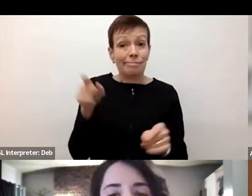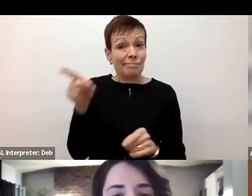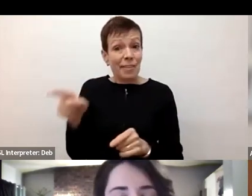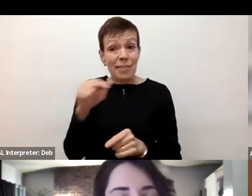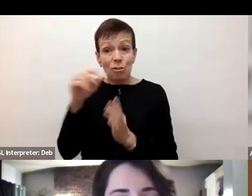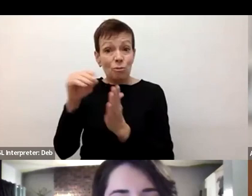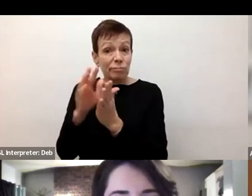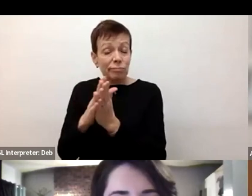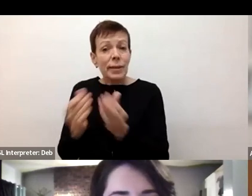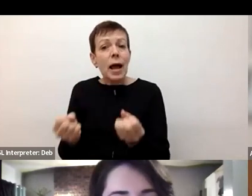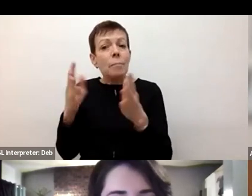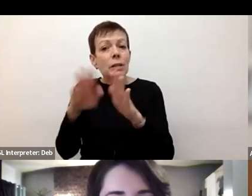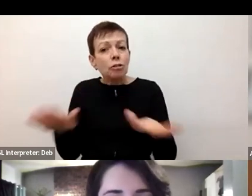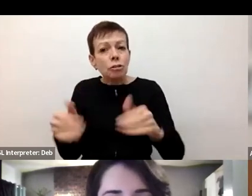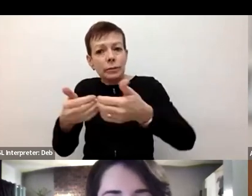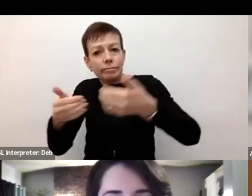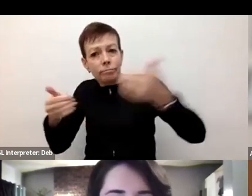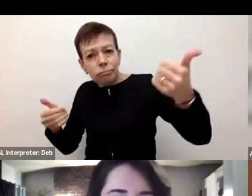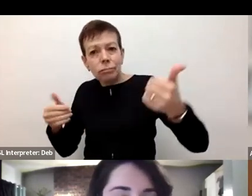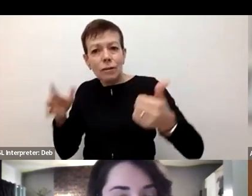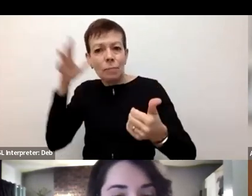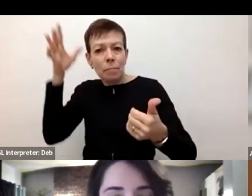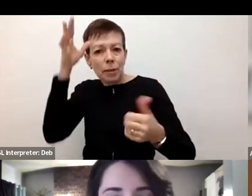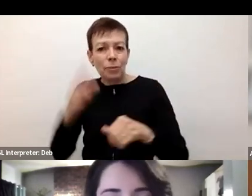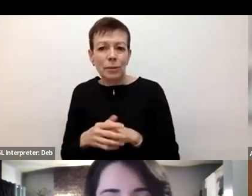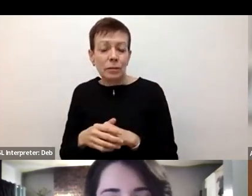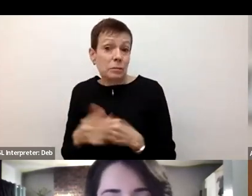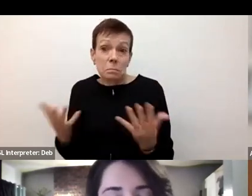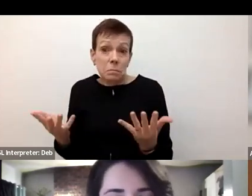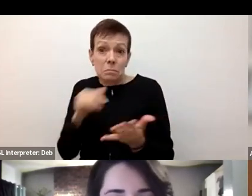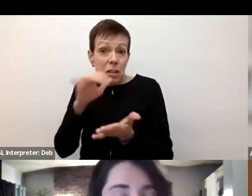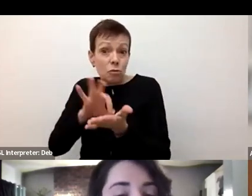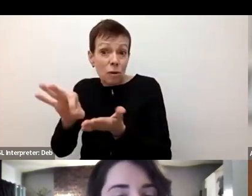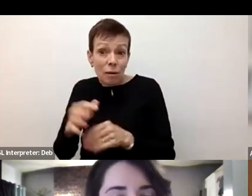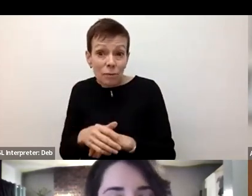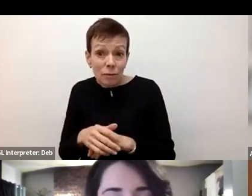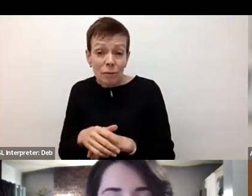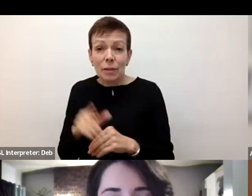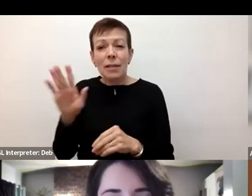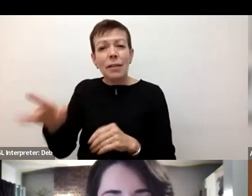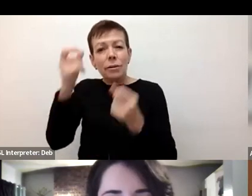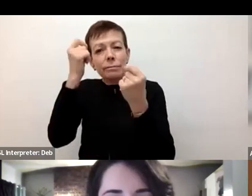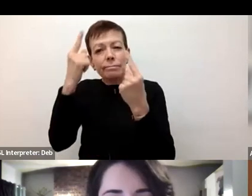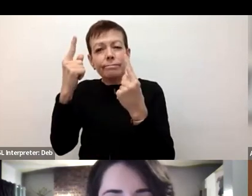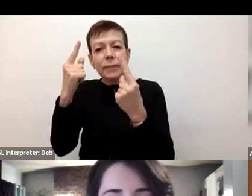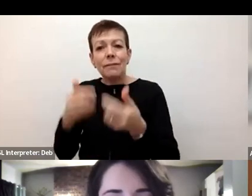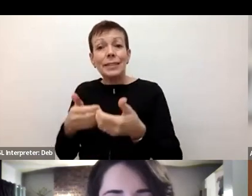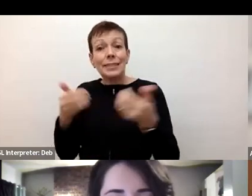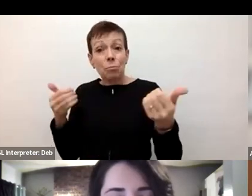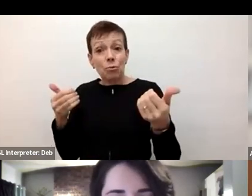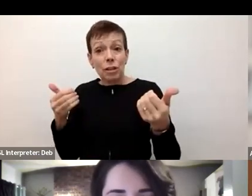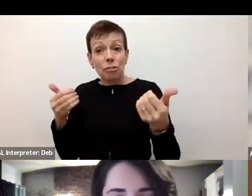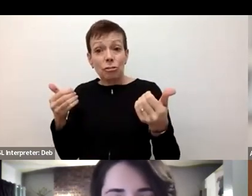their understanding of what separation consists of is, is not even complete. They don't consider